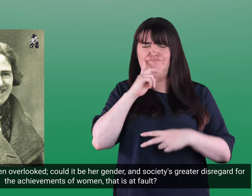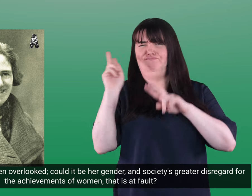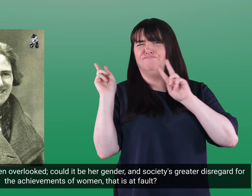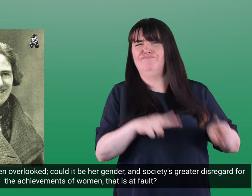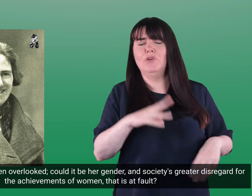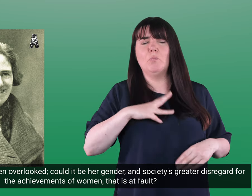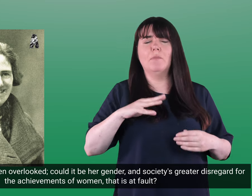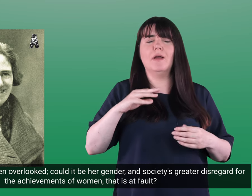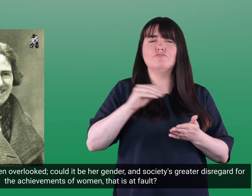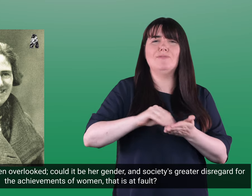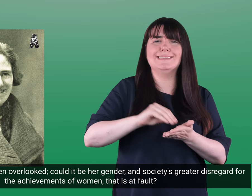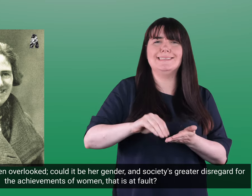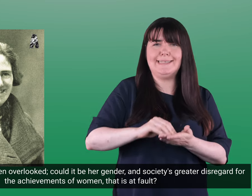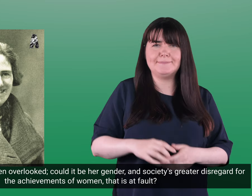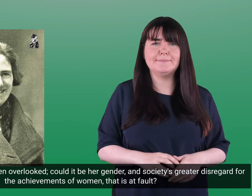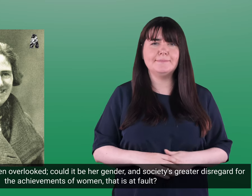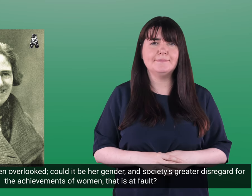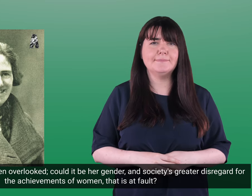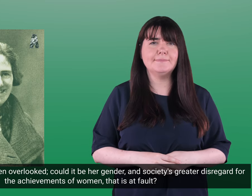society's greater disregard for the achievements of women that it's at fault?